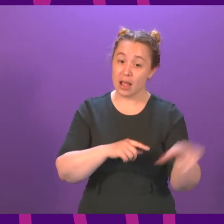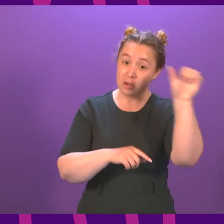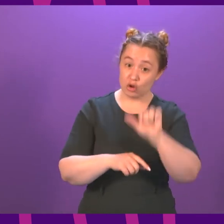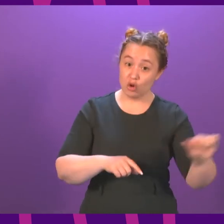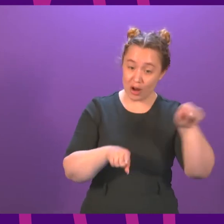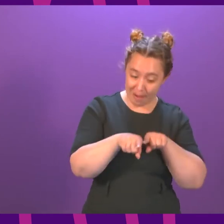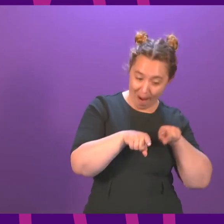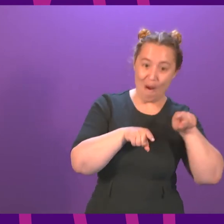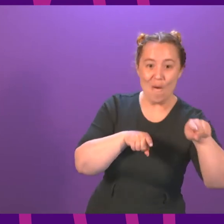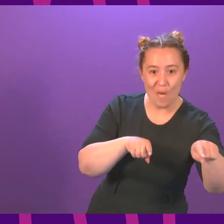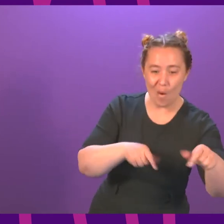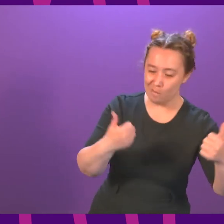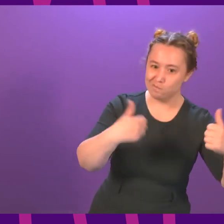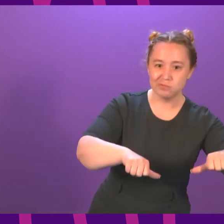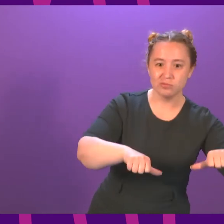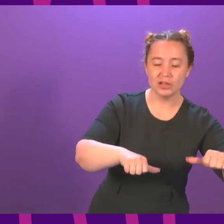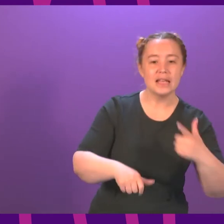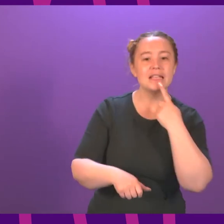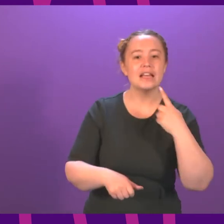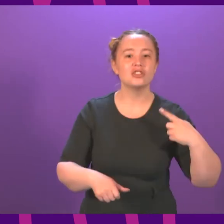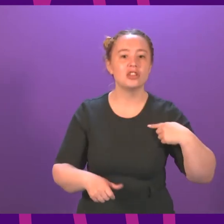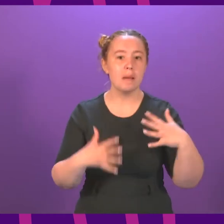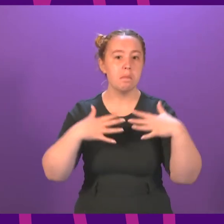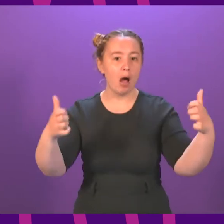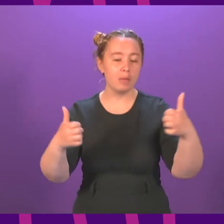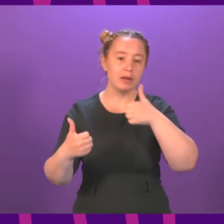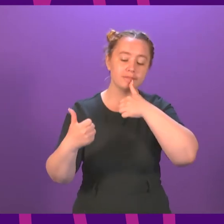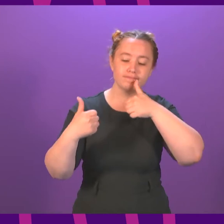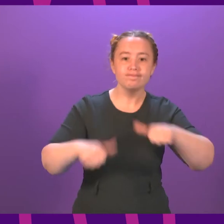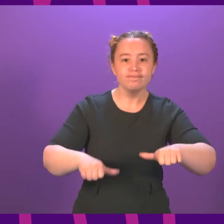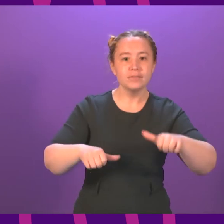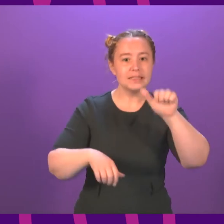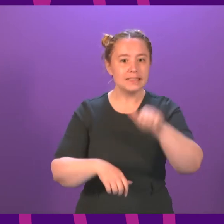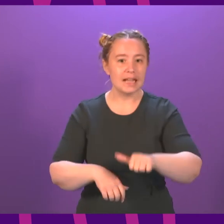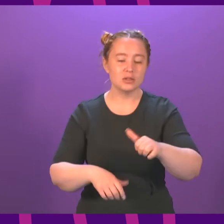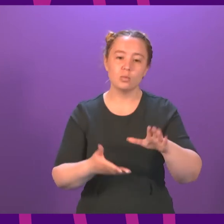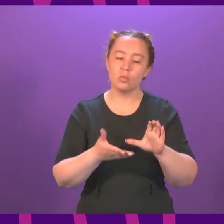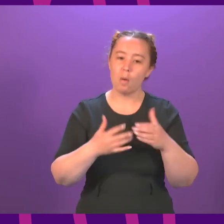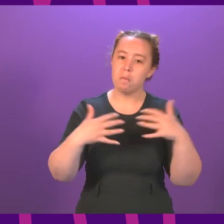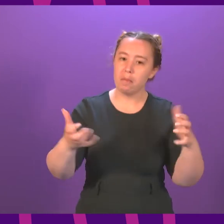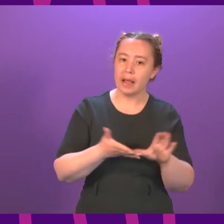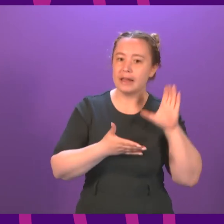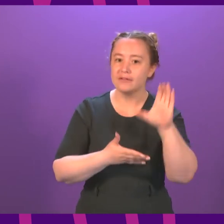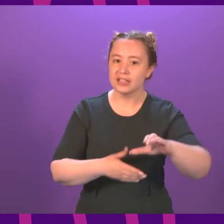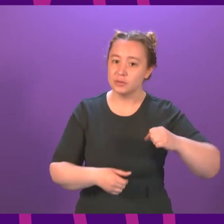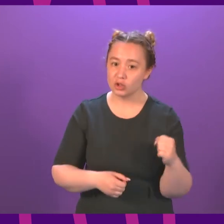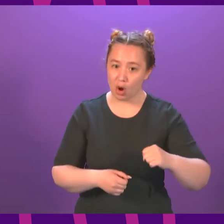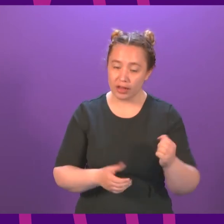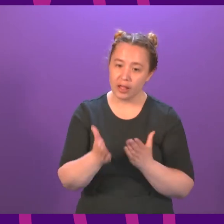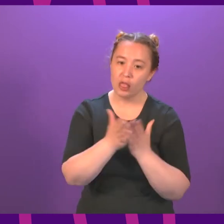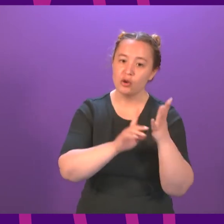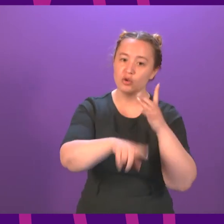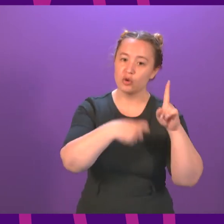Yesterday, Parliament voted in favour of my call for a major increase in public investment in Scotland and across the UK